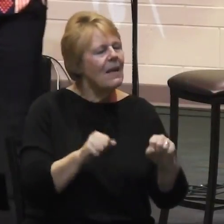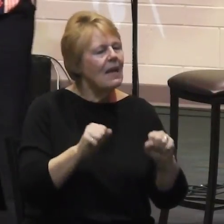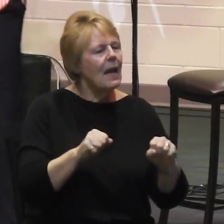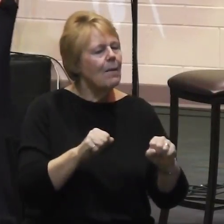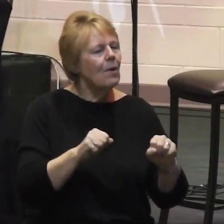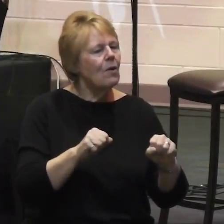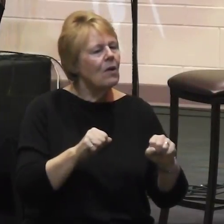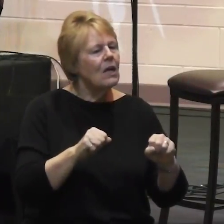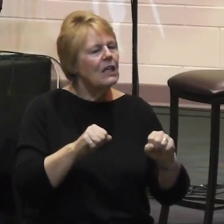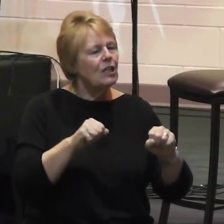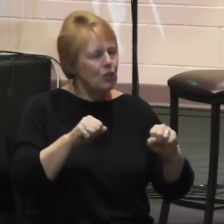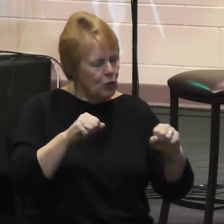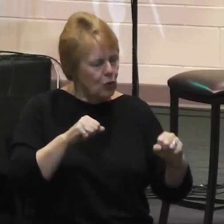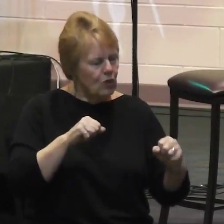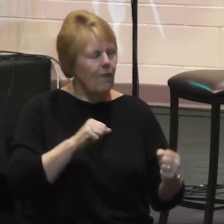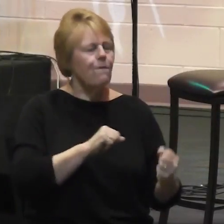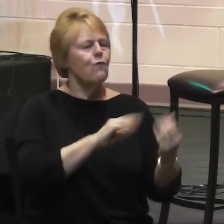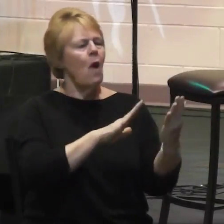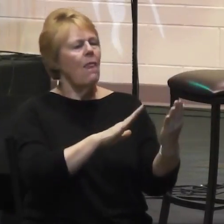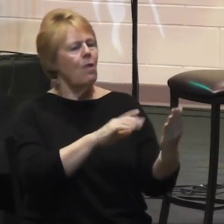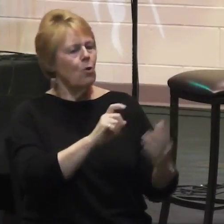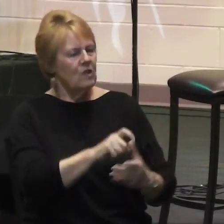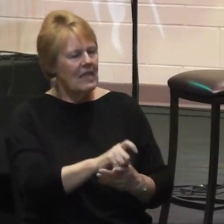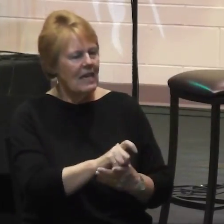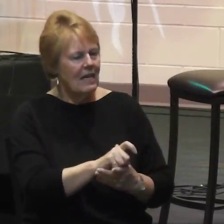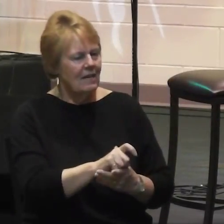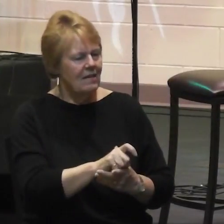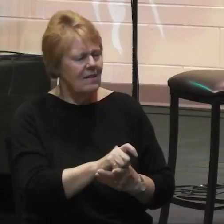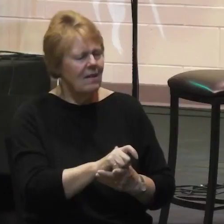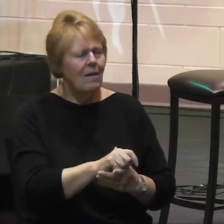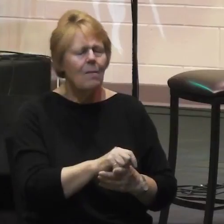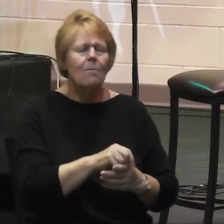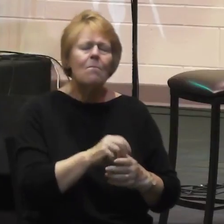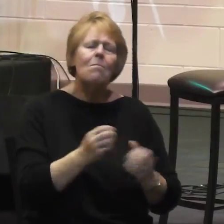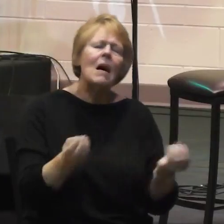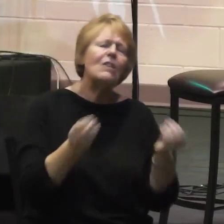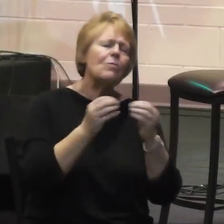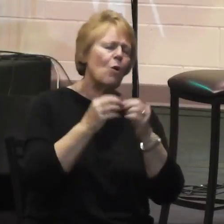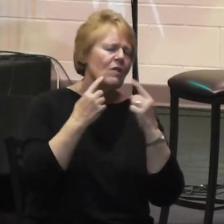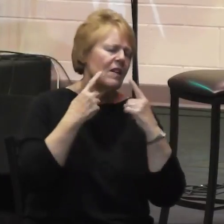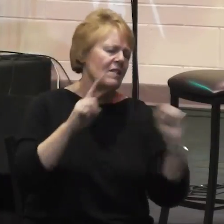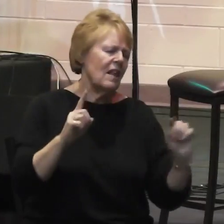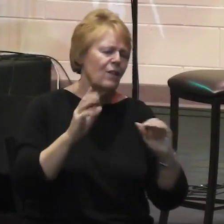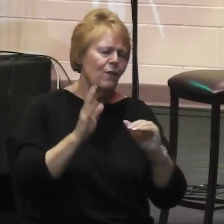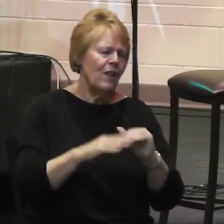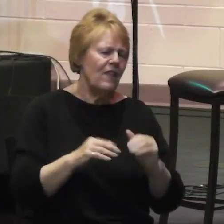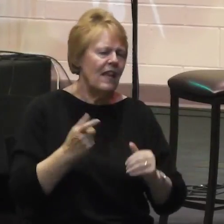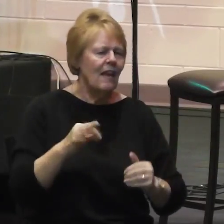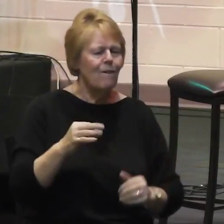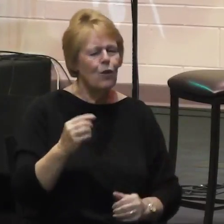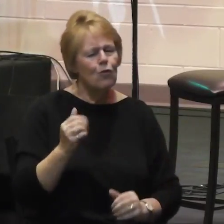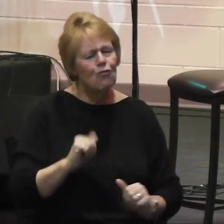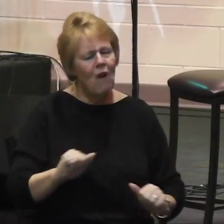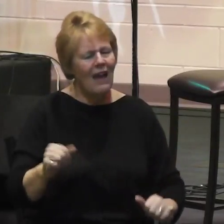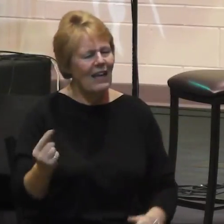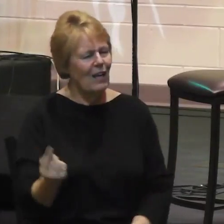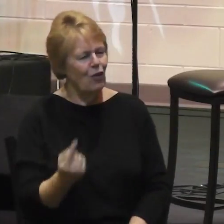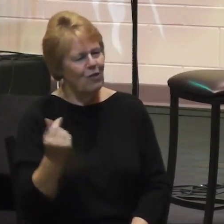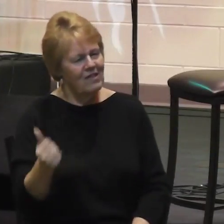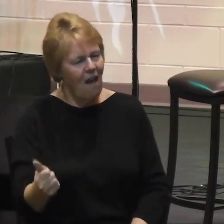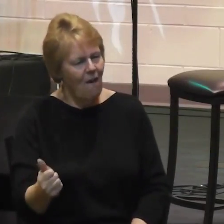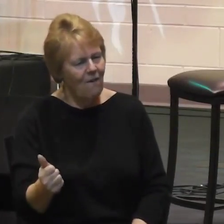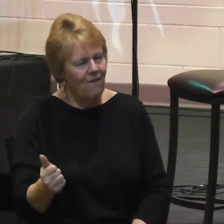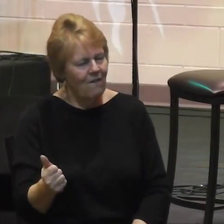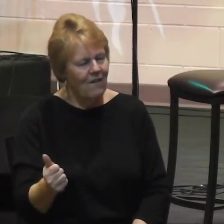the needs in a much greater way than if we tried to do it alone. Our methods must reflect